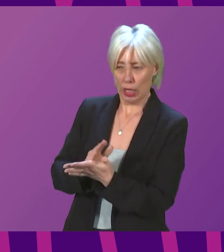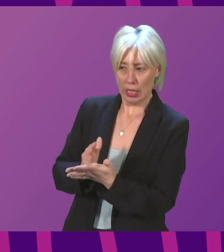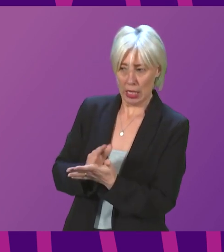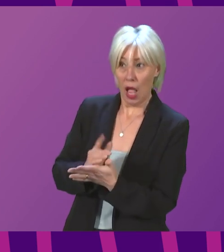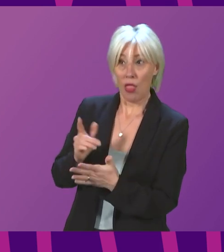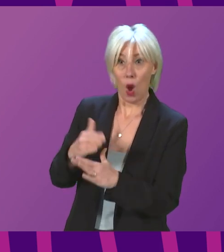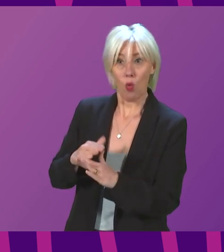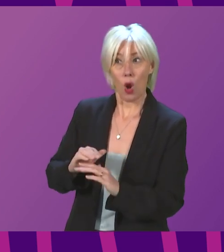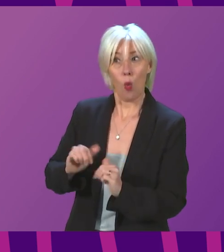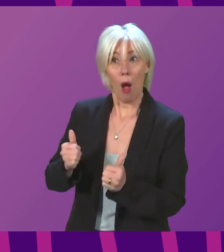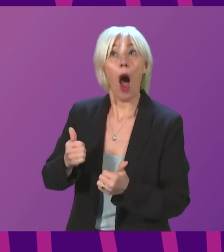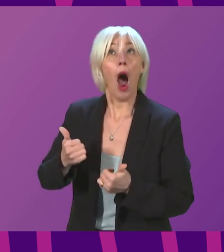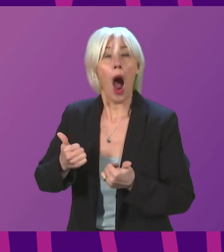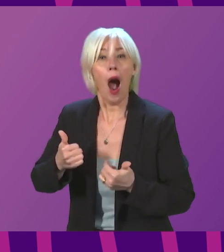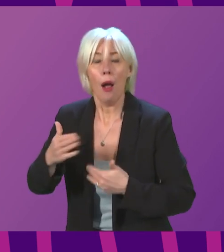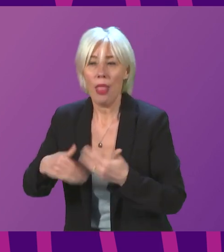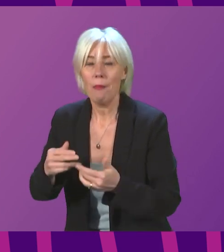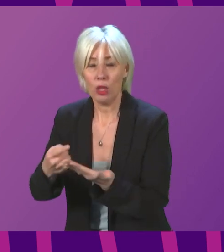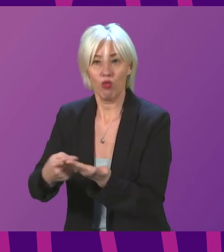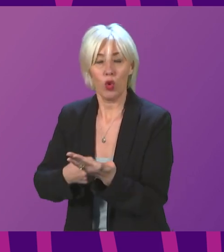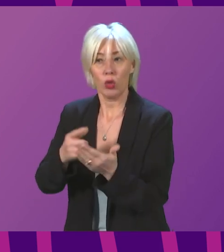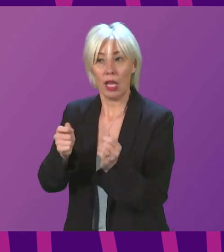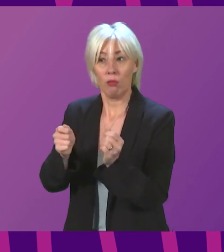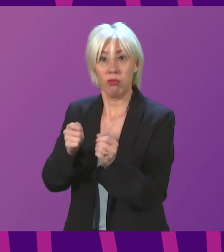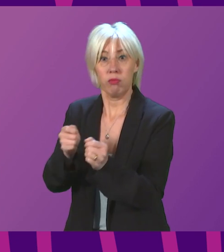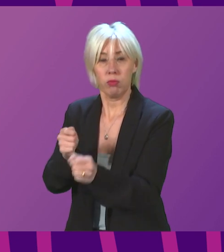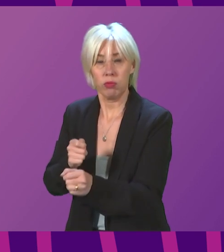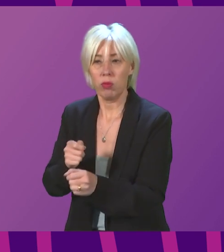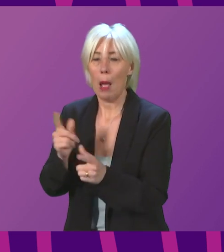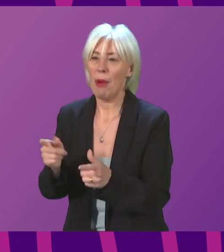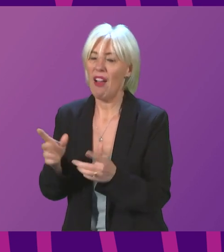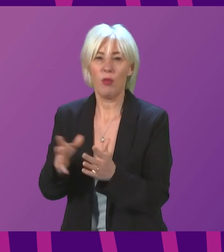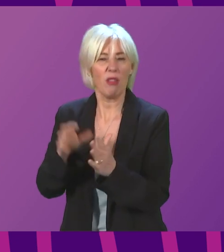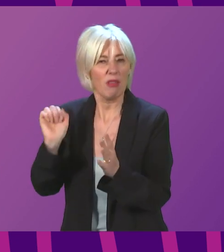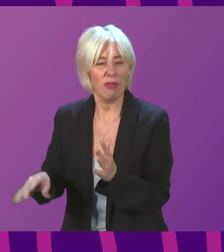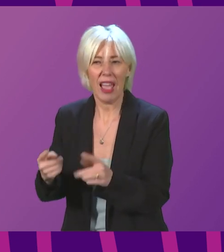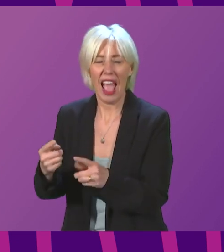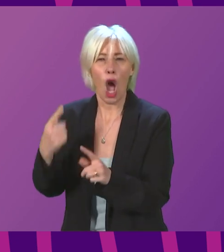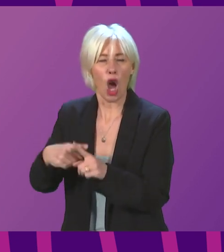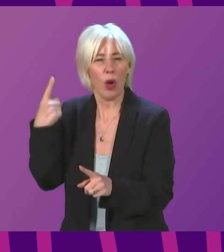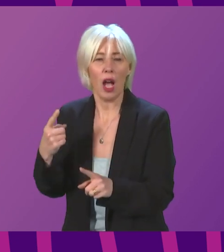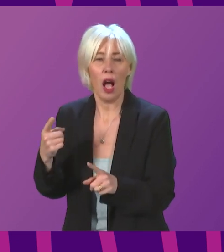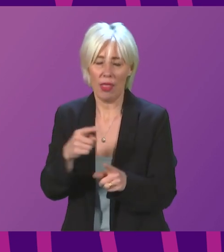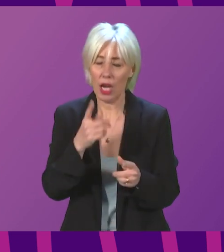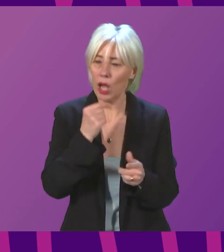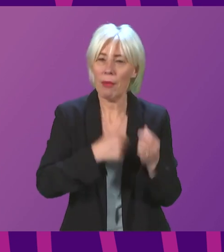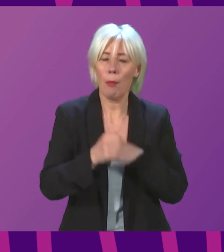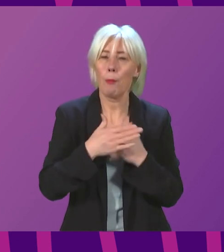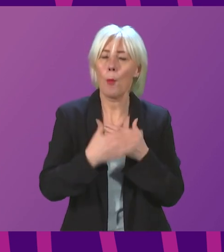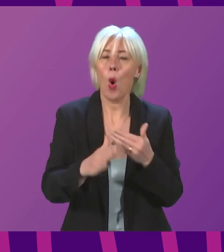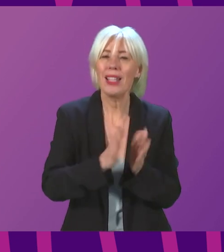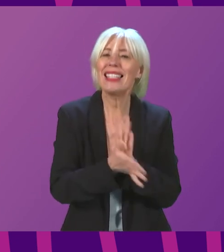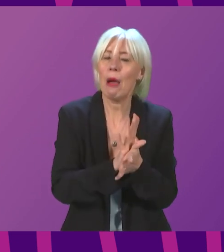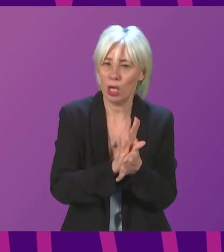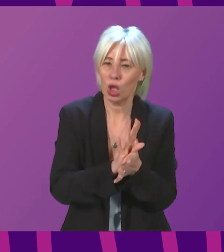out better than we'd hope, we can lift these restrictions earlier. But if we err on the other side, we actually do a lot more damage. And some of that damage